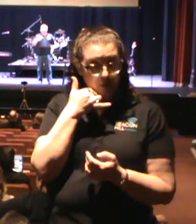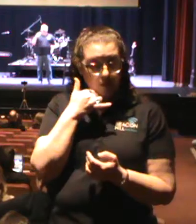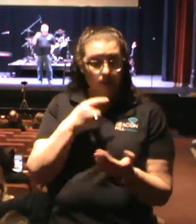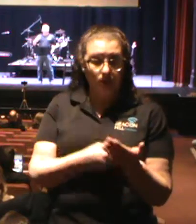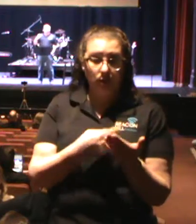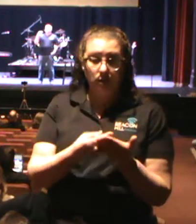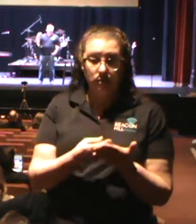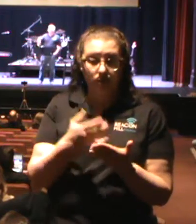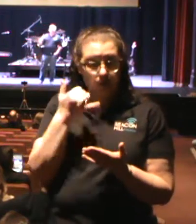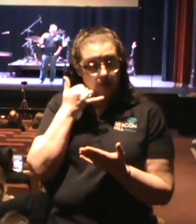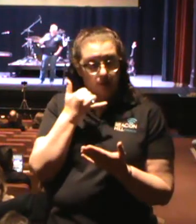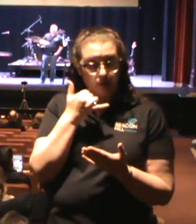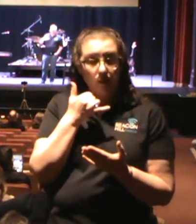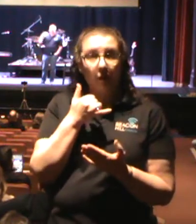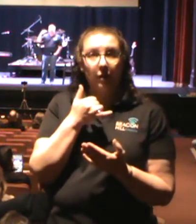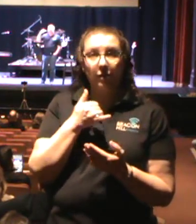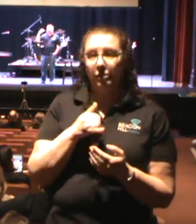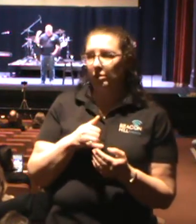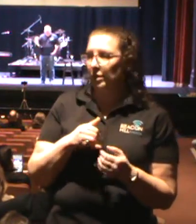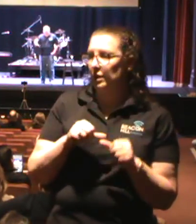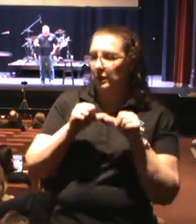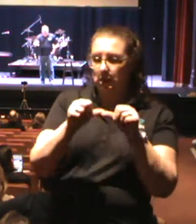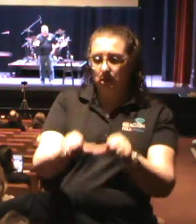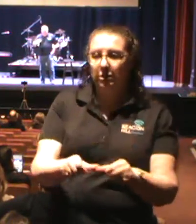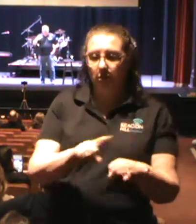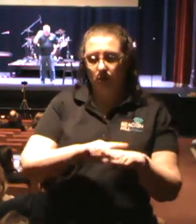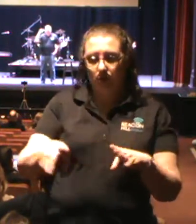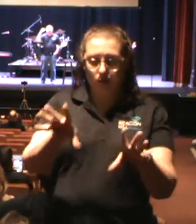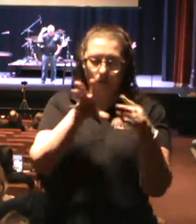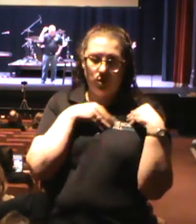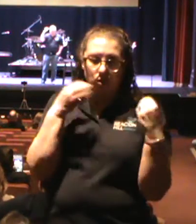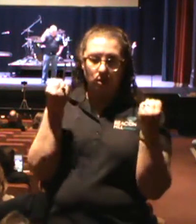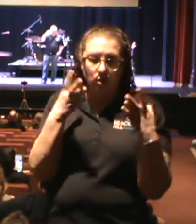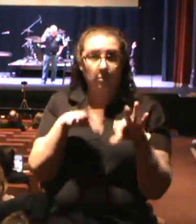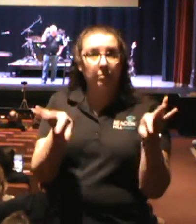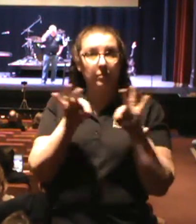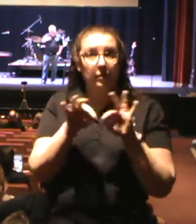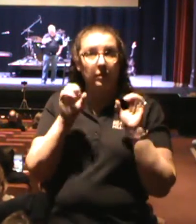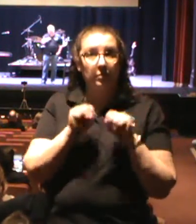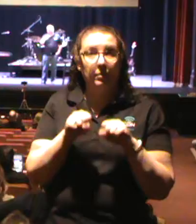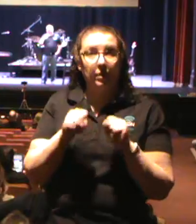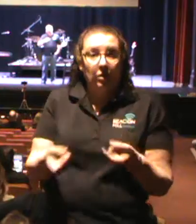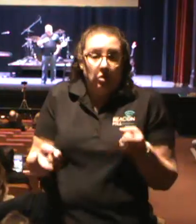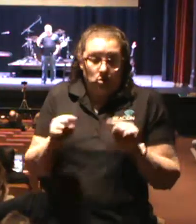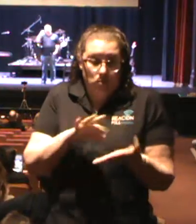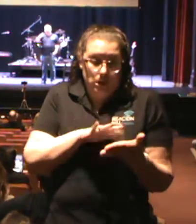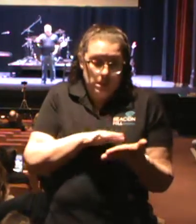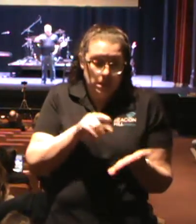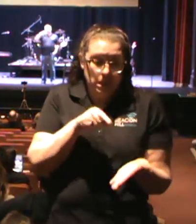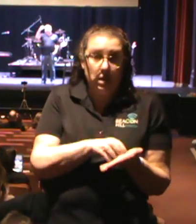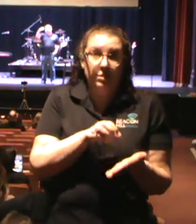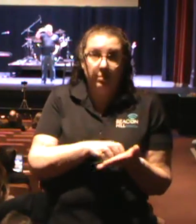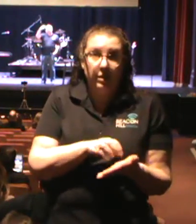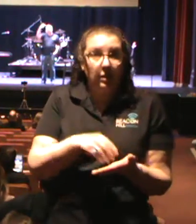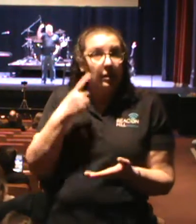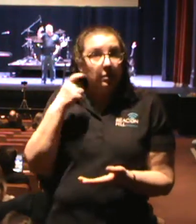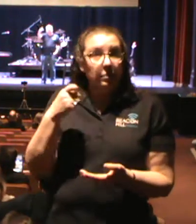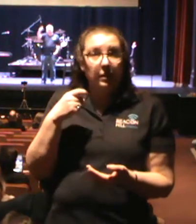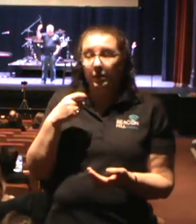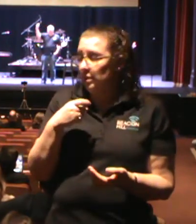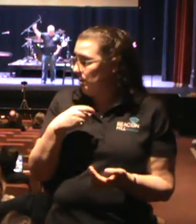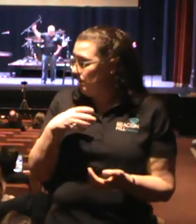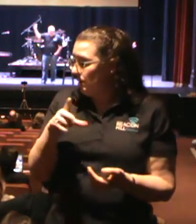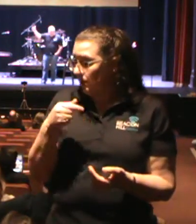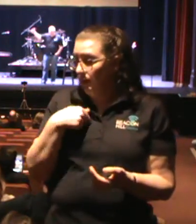absorb every bit of information that I can when I get into this passage because I have had preconceived